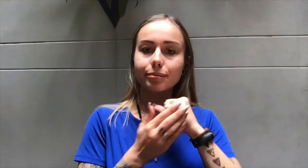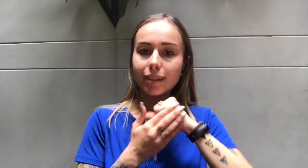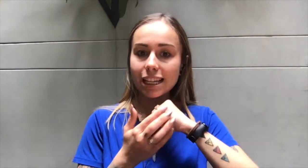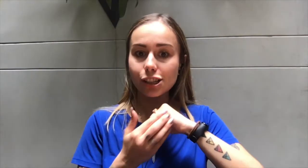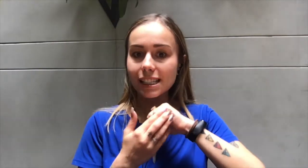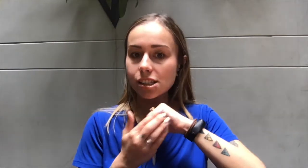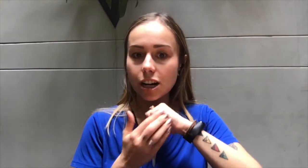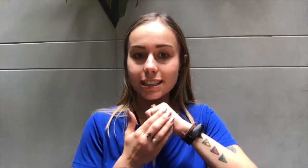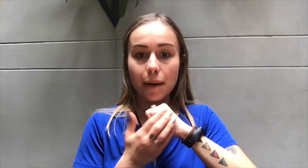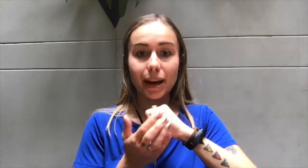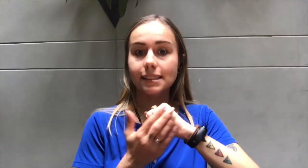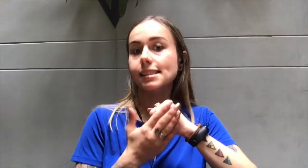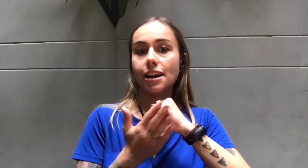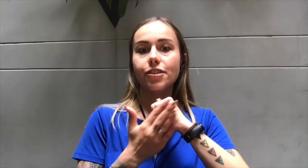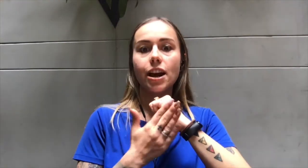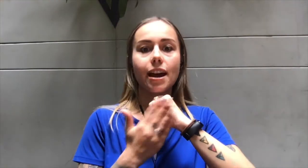So let's start tapping on the side of our hand.